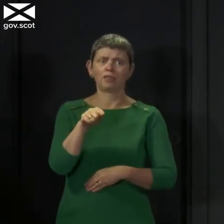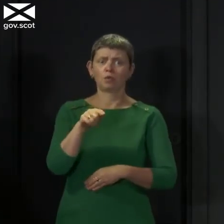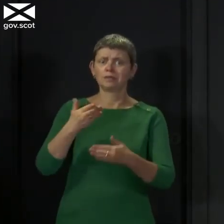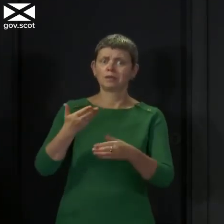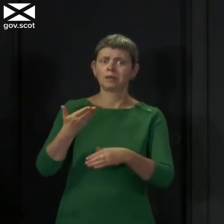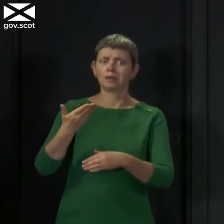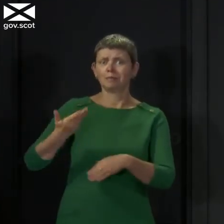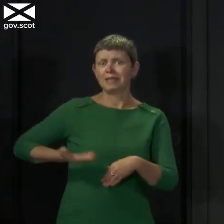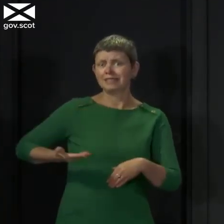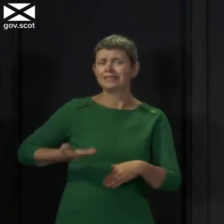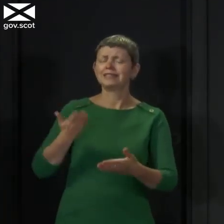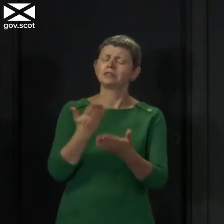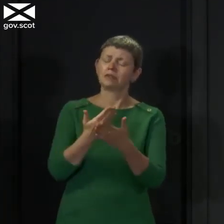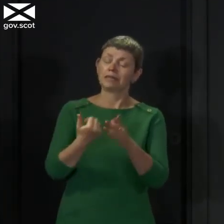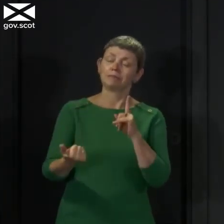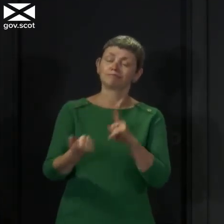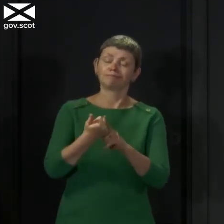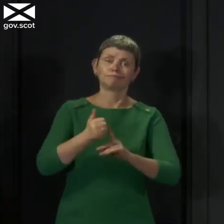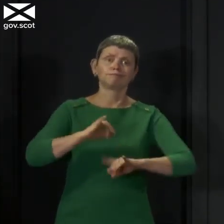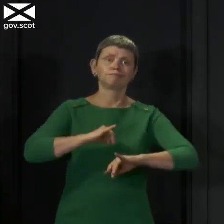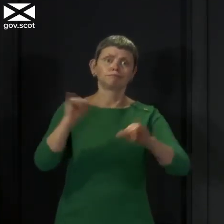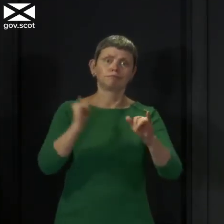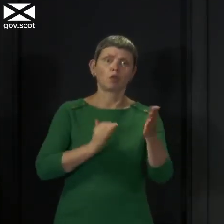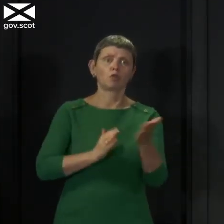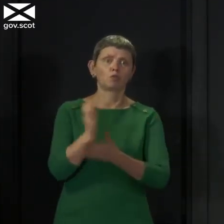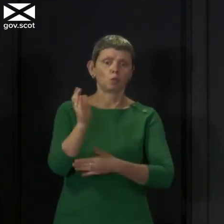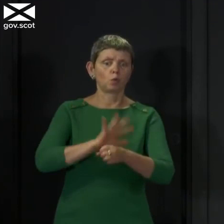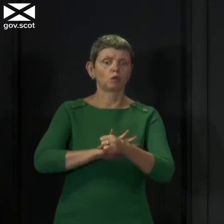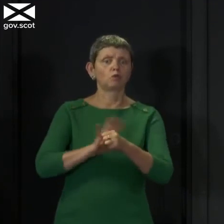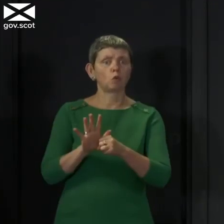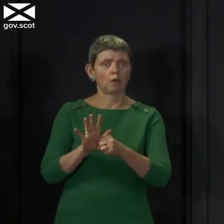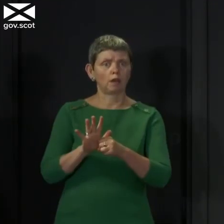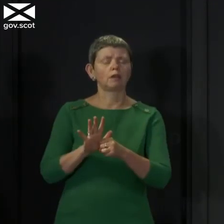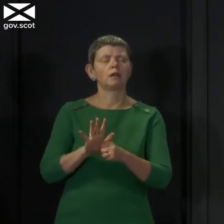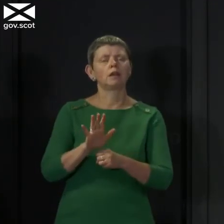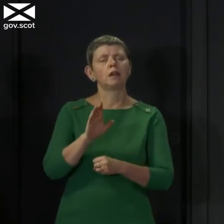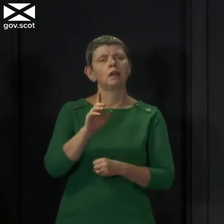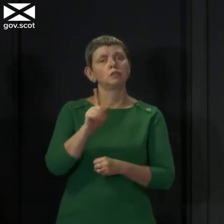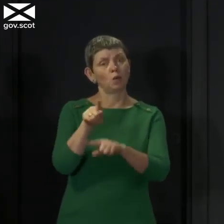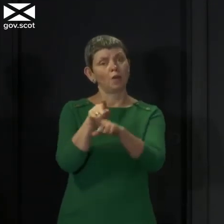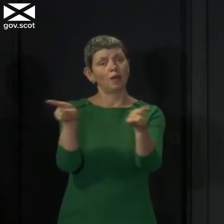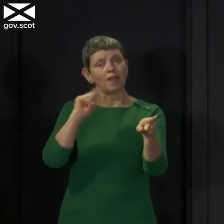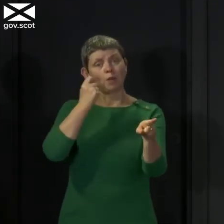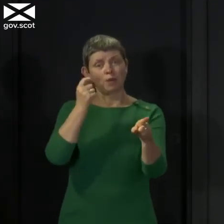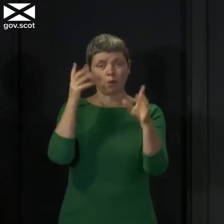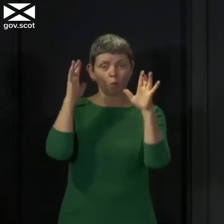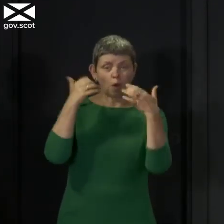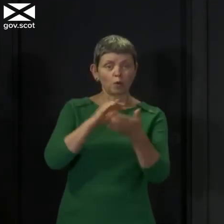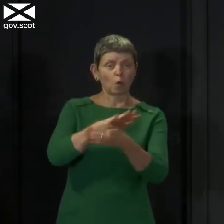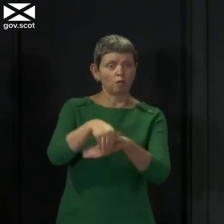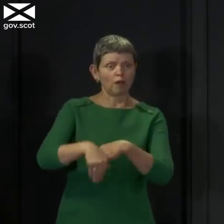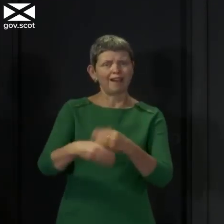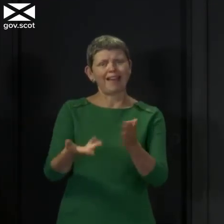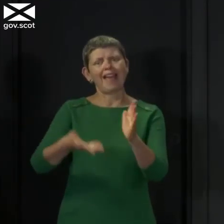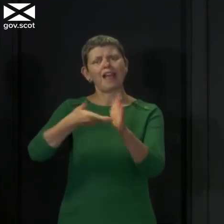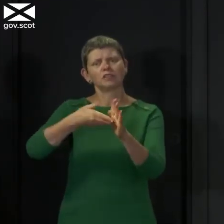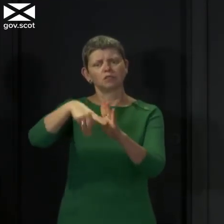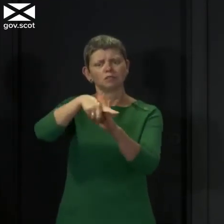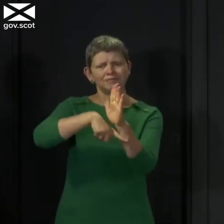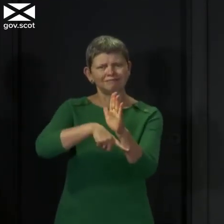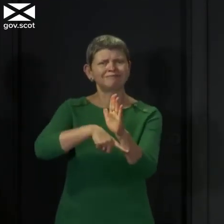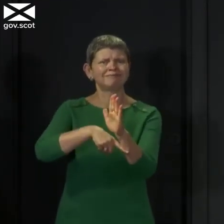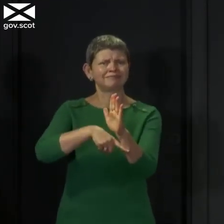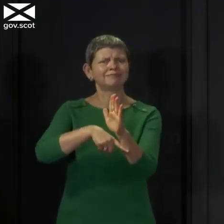hit by the impact of coronavirus and the concerns that it will have about further restrictions to travel and